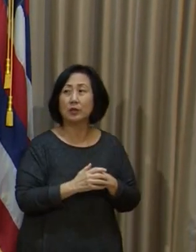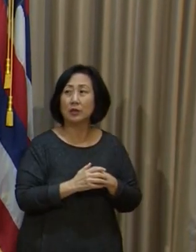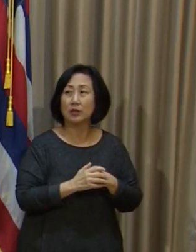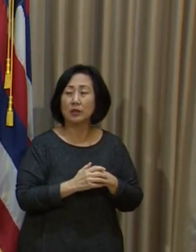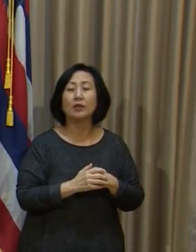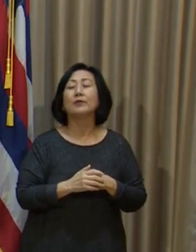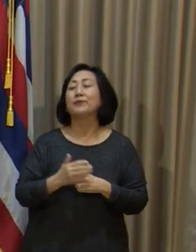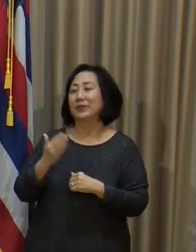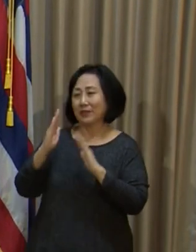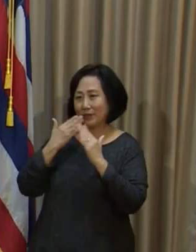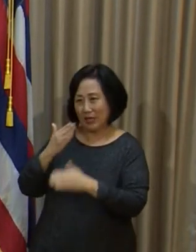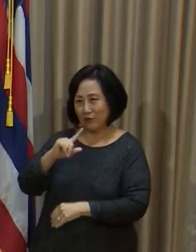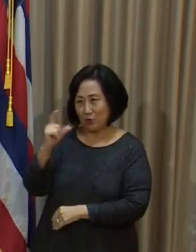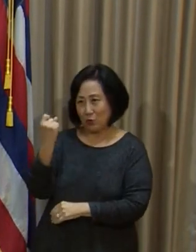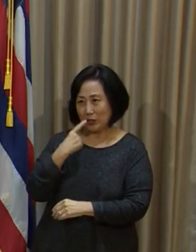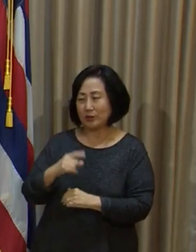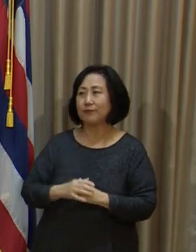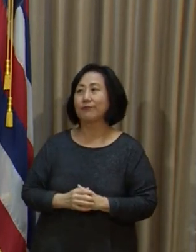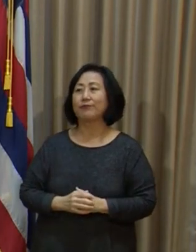Great. Thank you for the question.